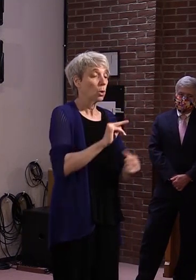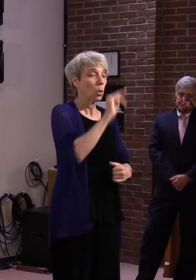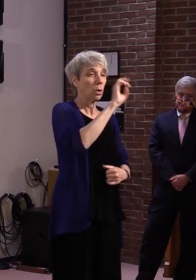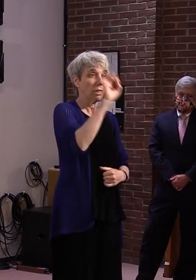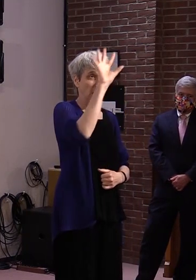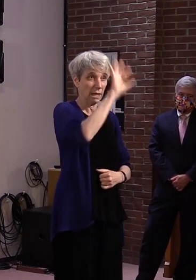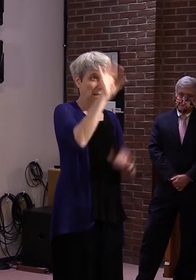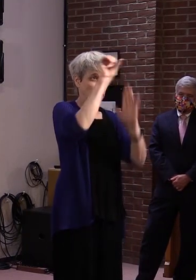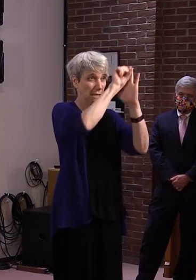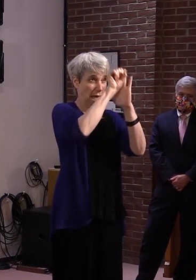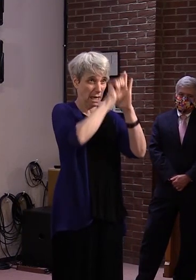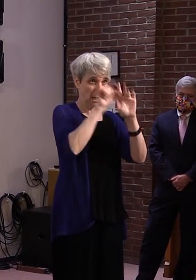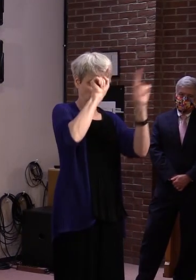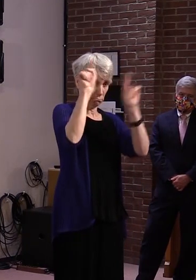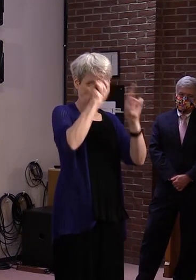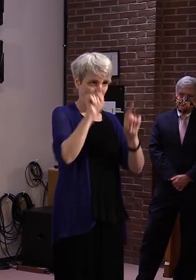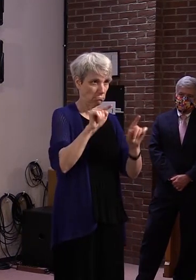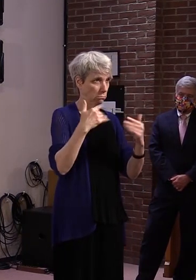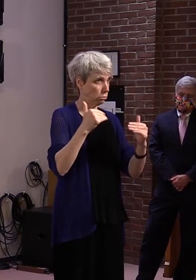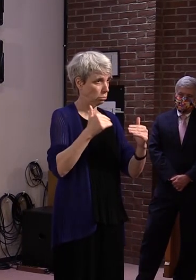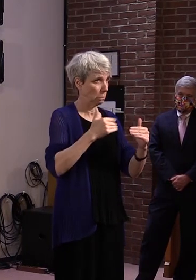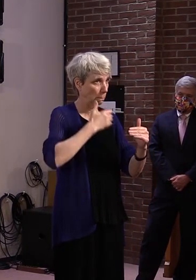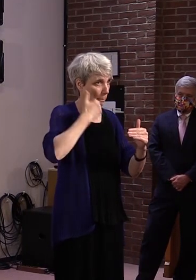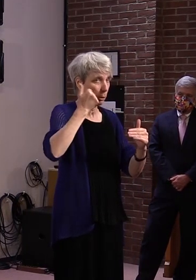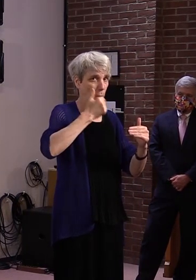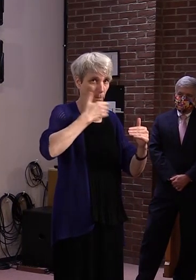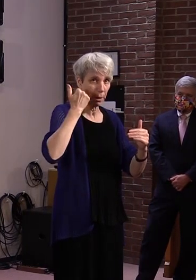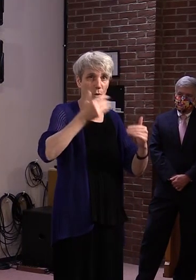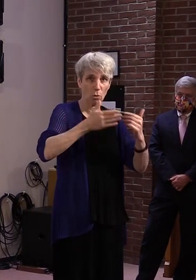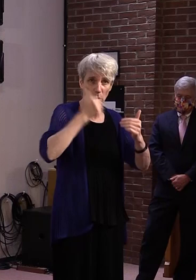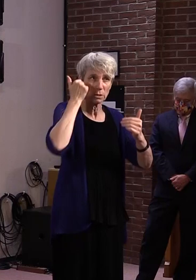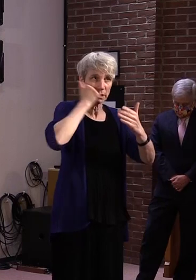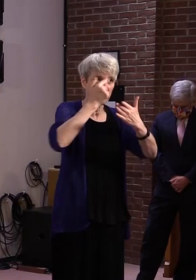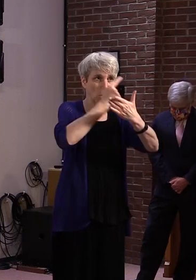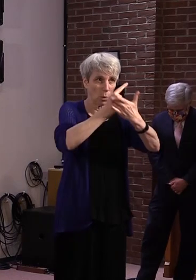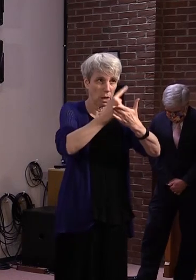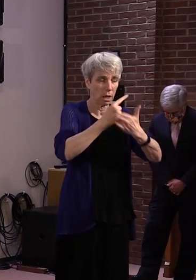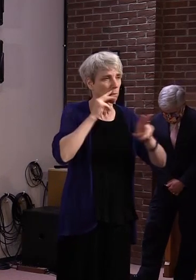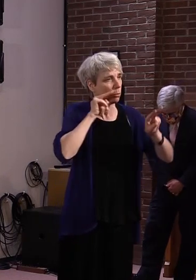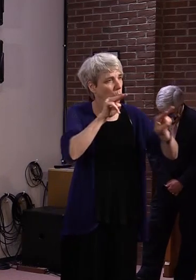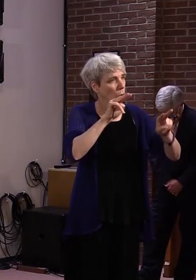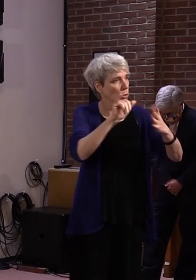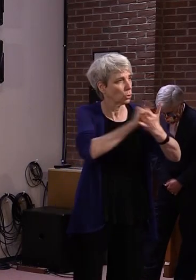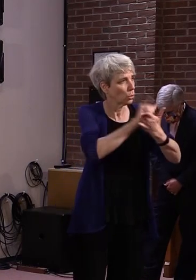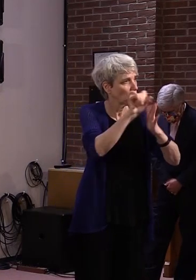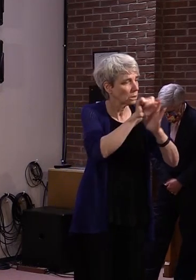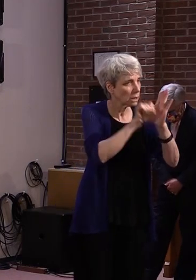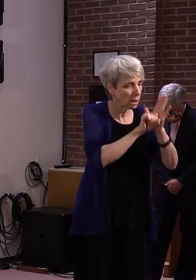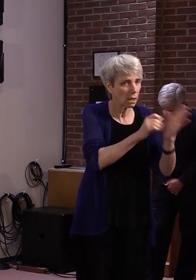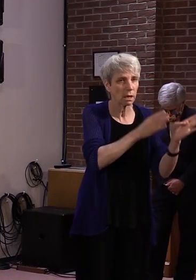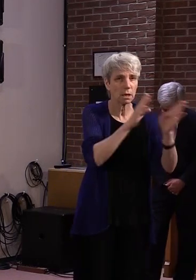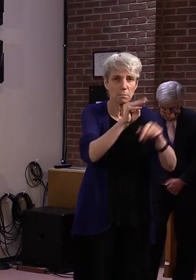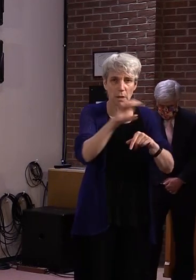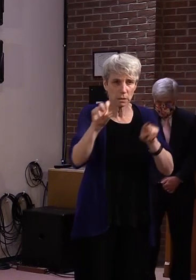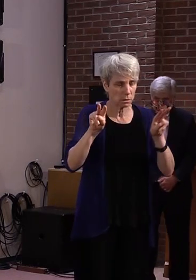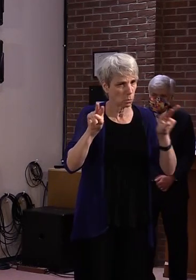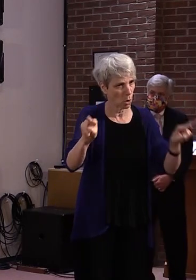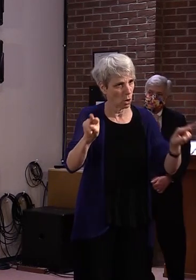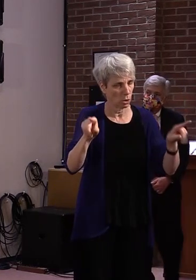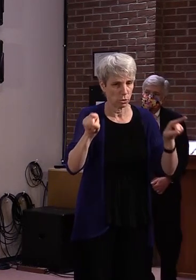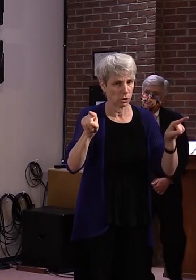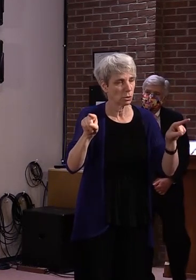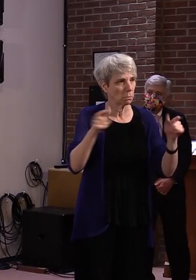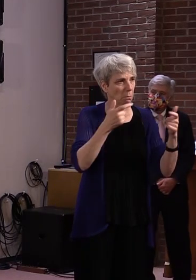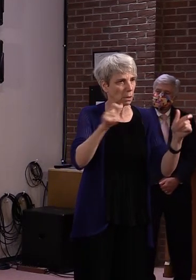Almost every week looks a little better. I watched, again, the numbers of New York and Massachusetts in particular.